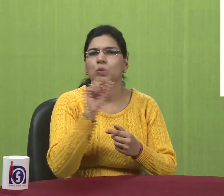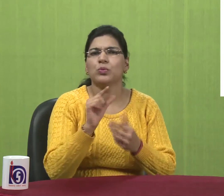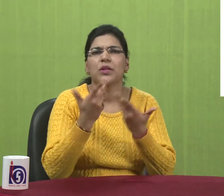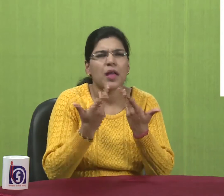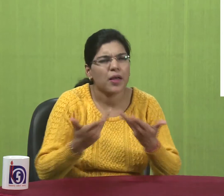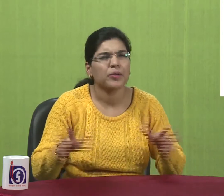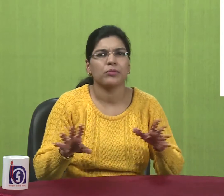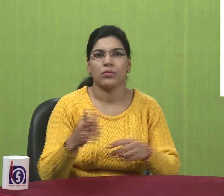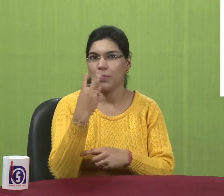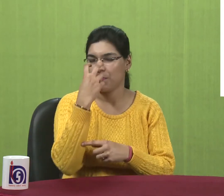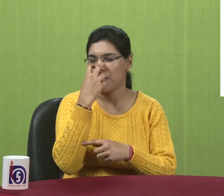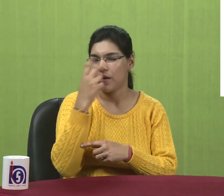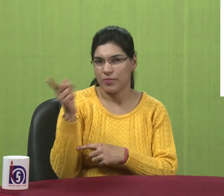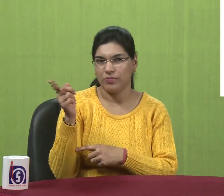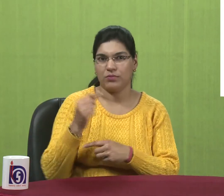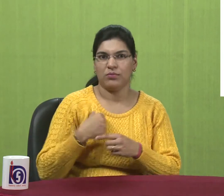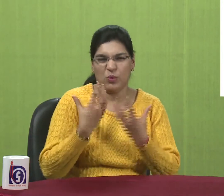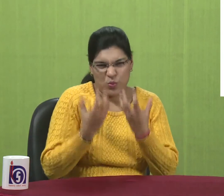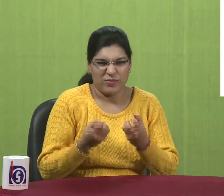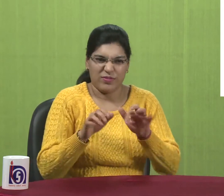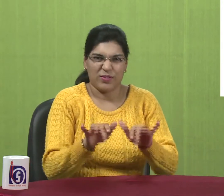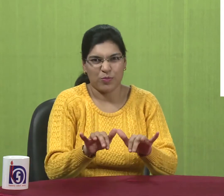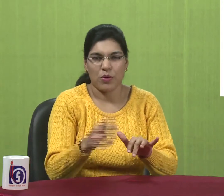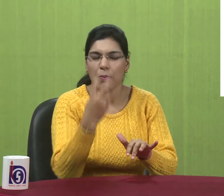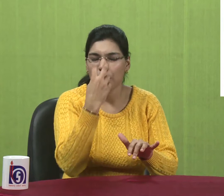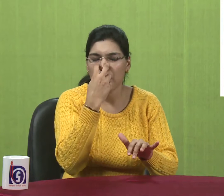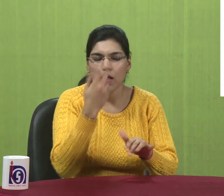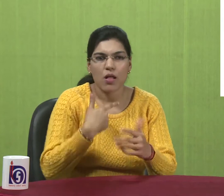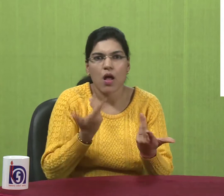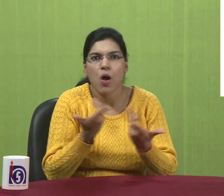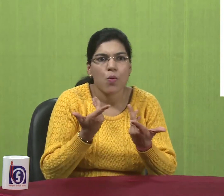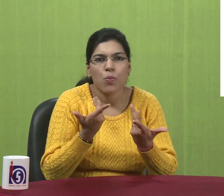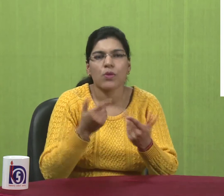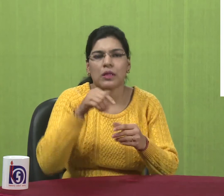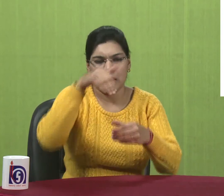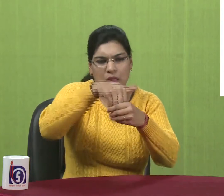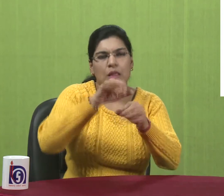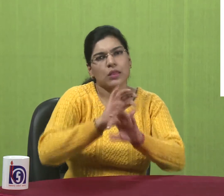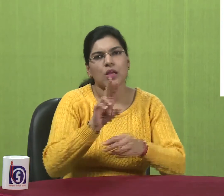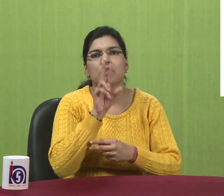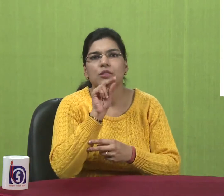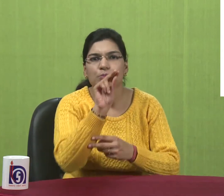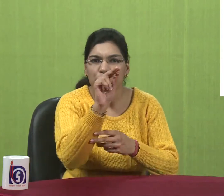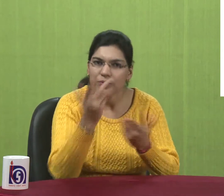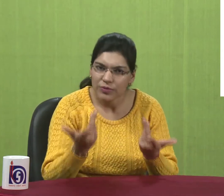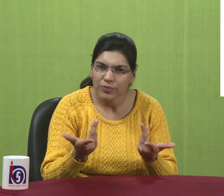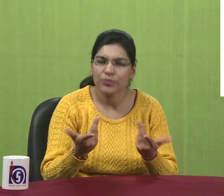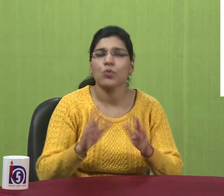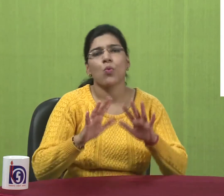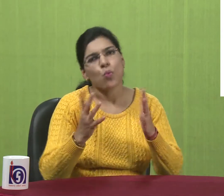is related to. Related to persons with disabilities. So if somebody is blind. There